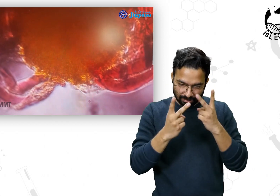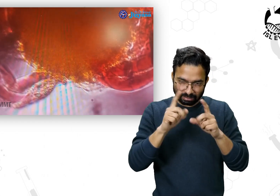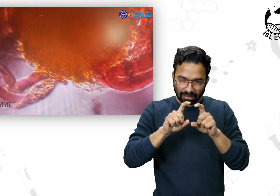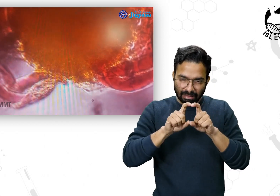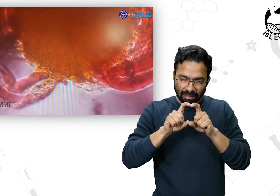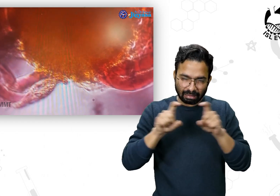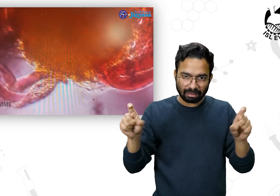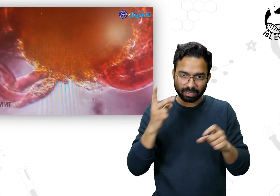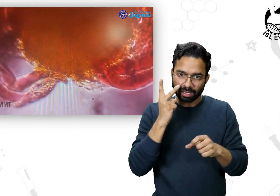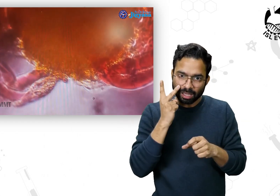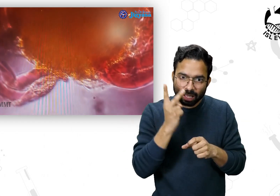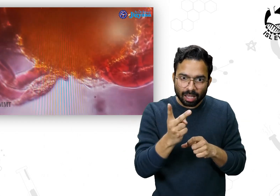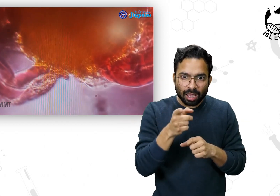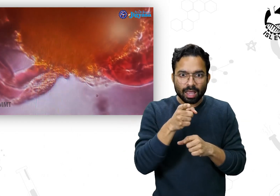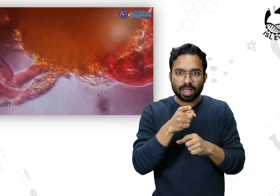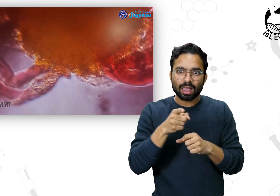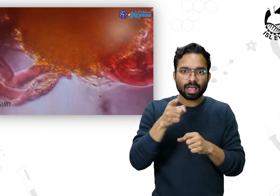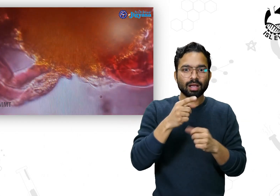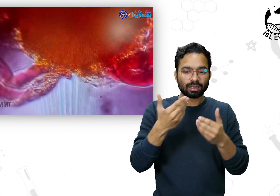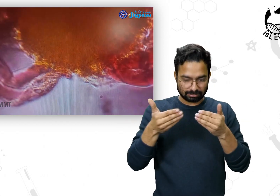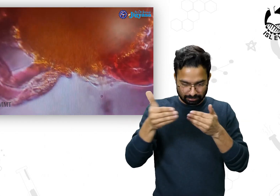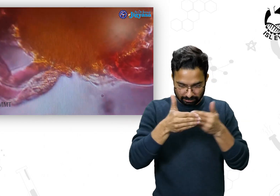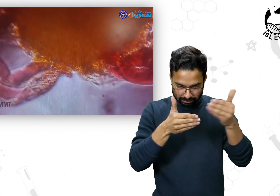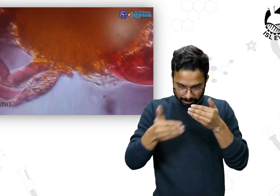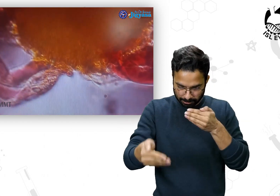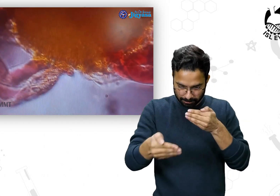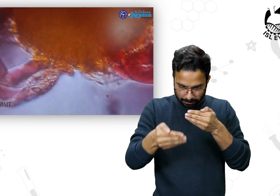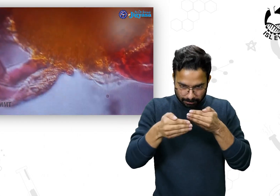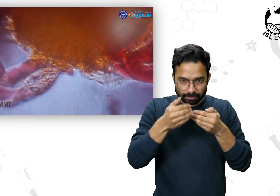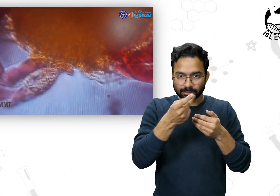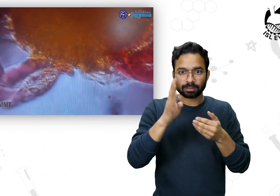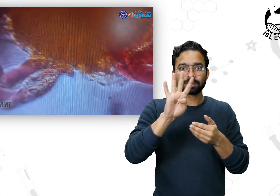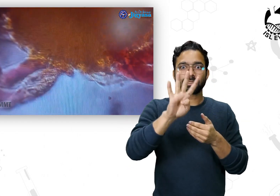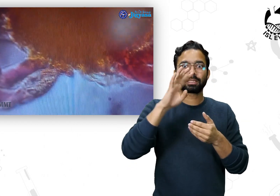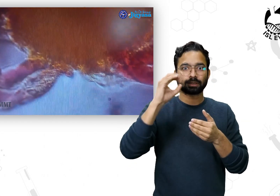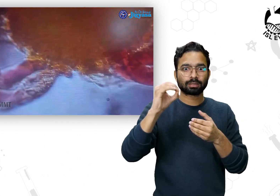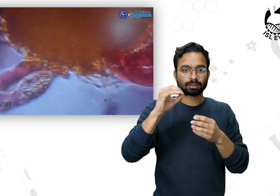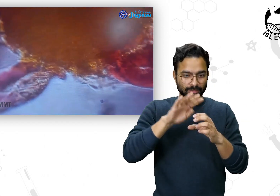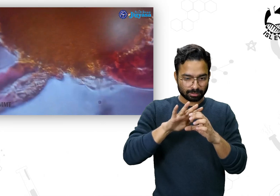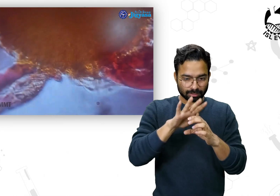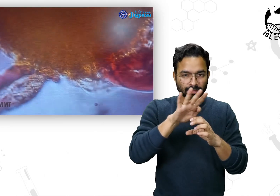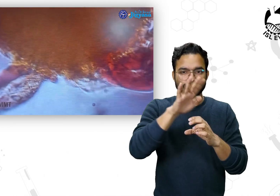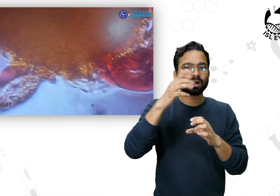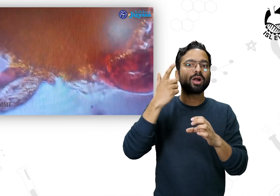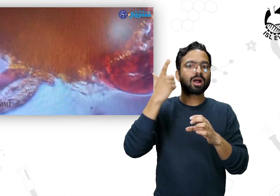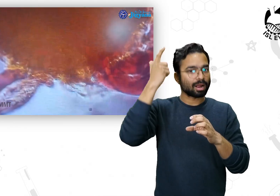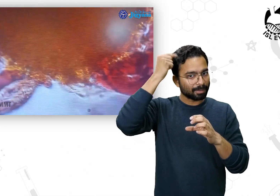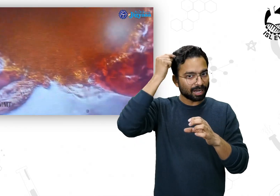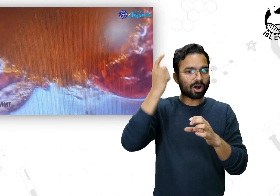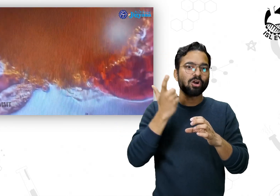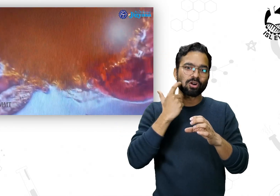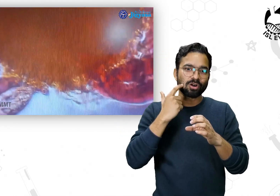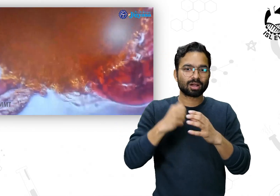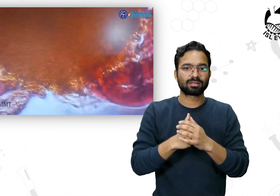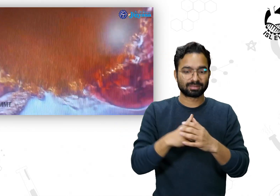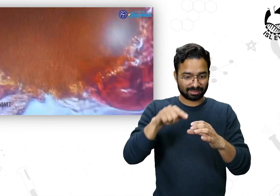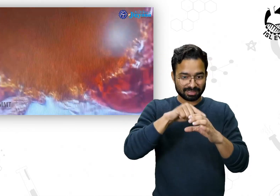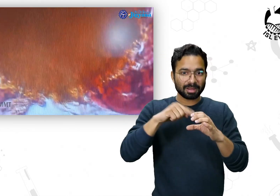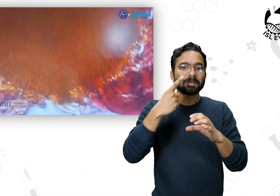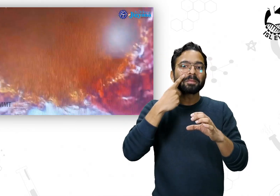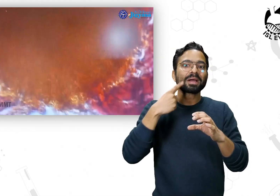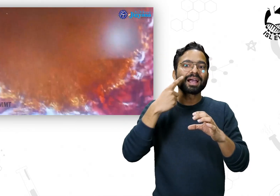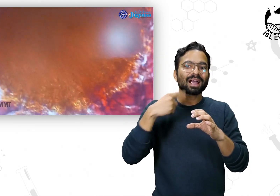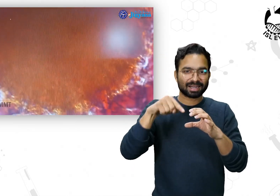You can see properly here, I have adjusted the length of 40x. These red colors are the stigmatic hairs and the